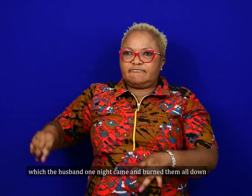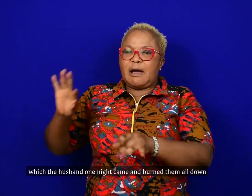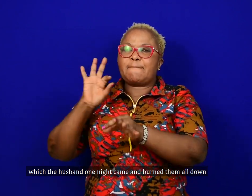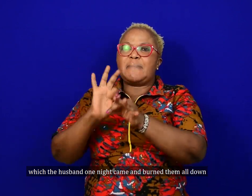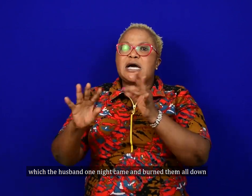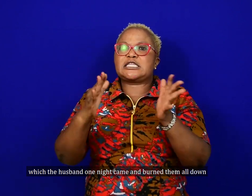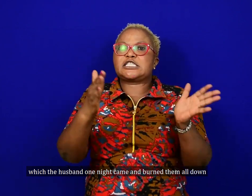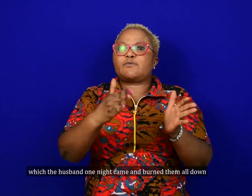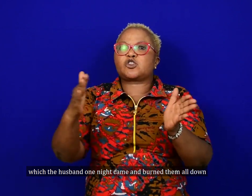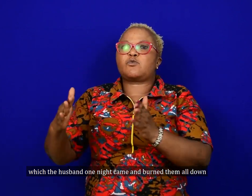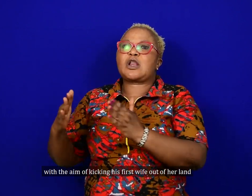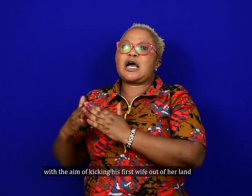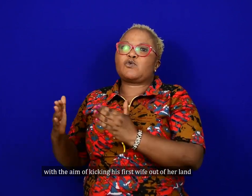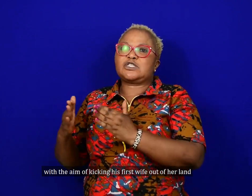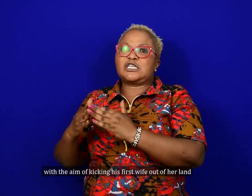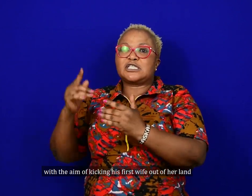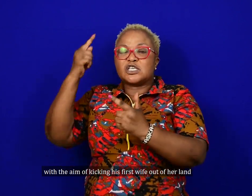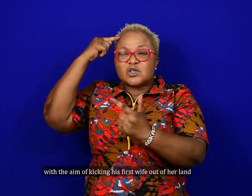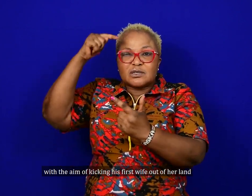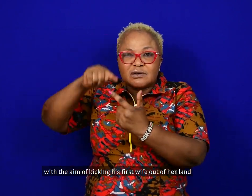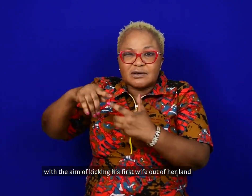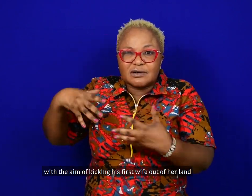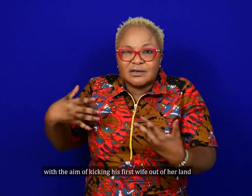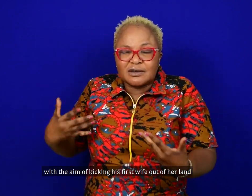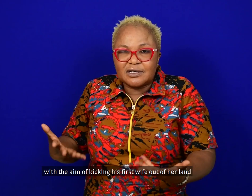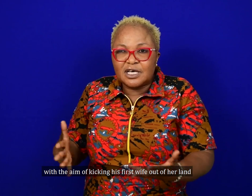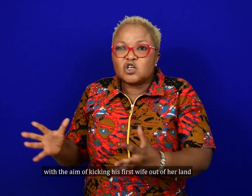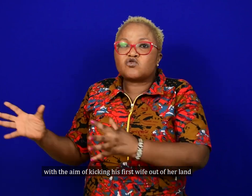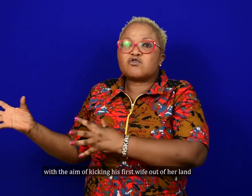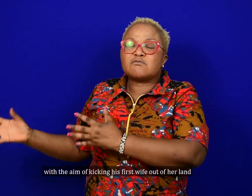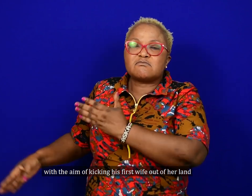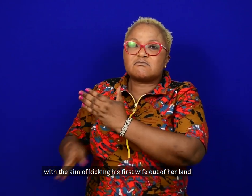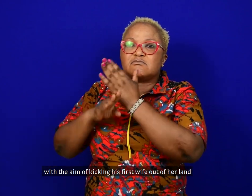down with the aim of kicking his first wife out of her land.